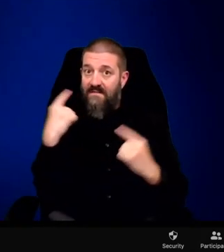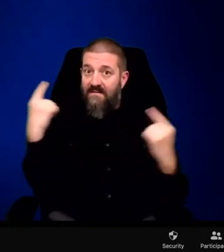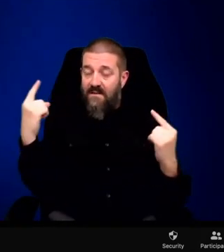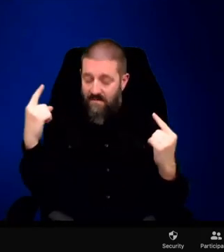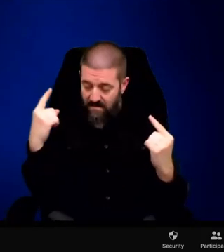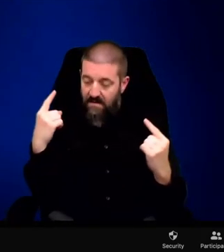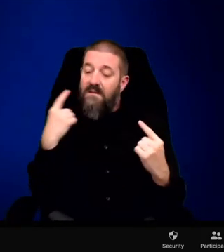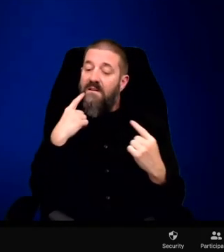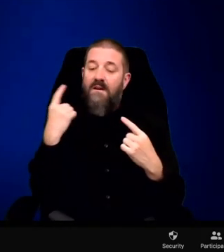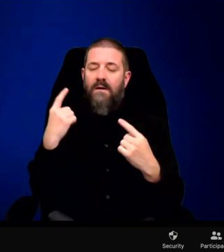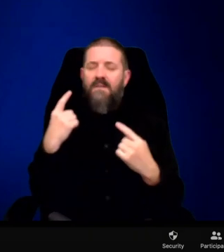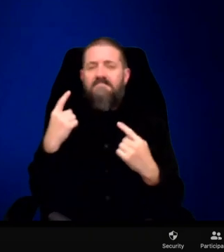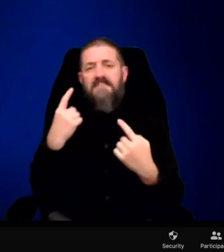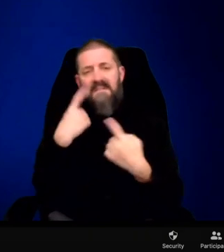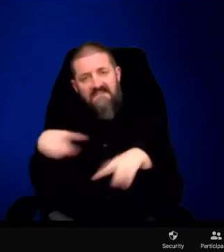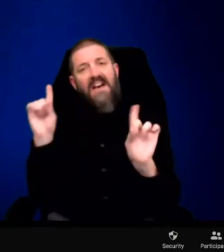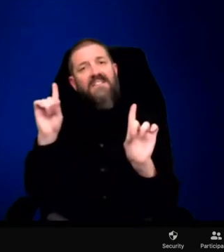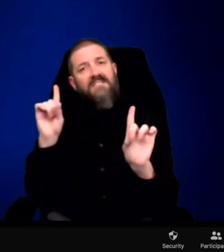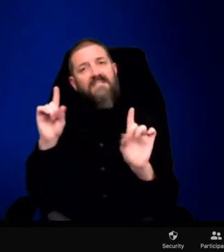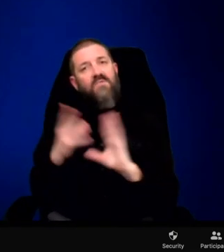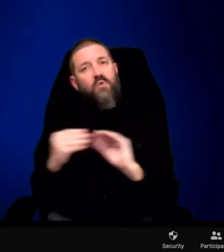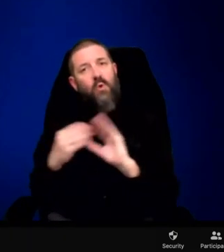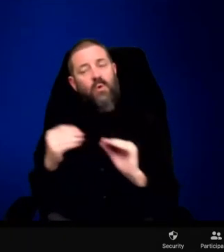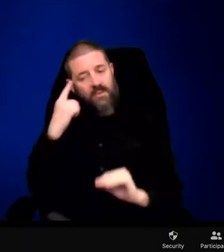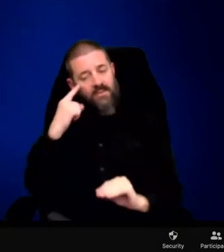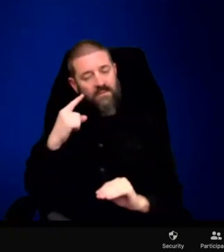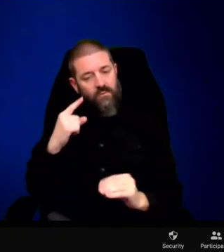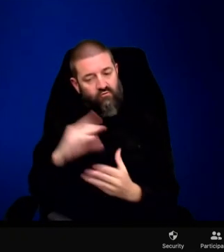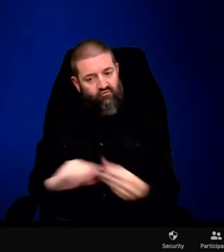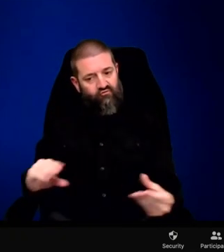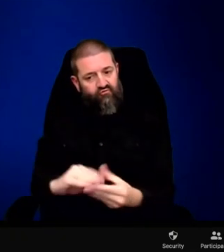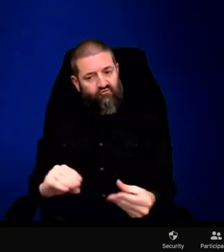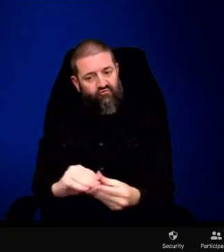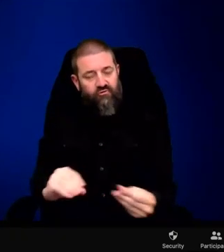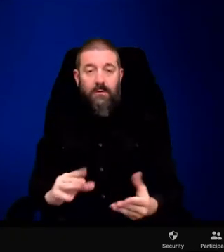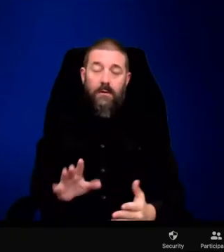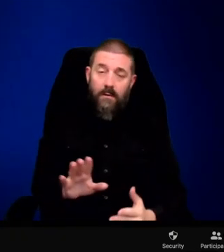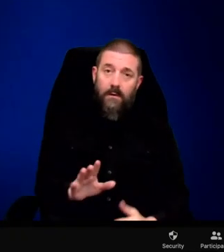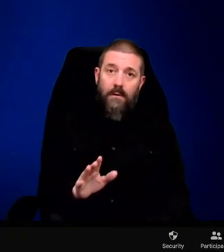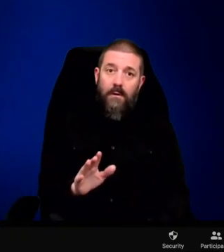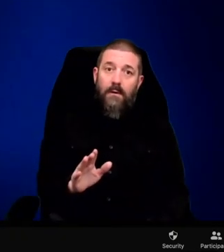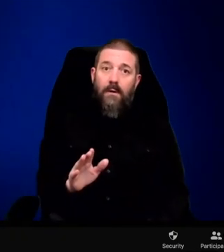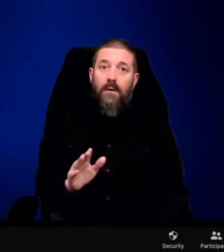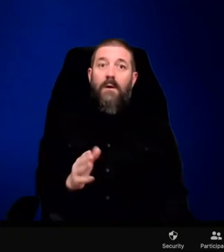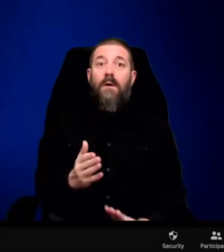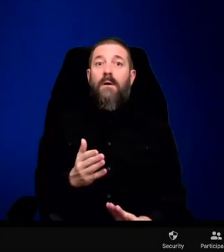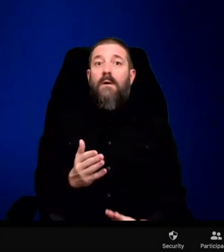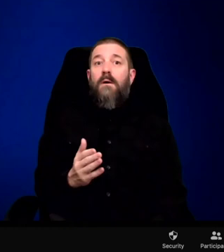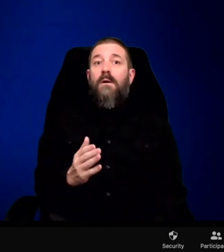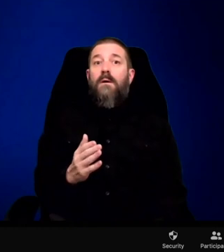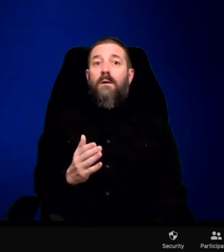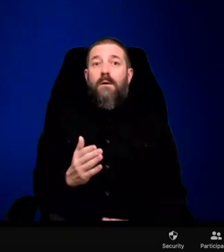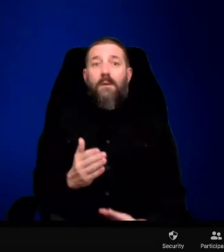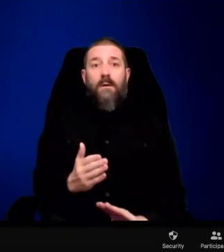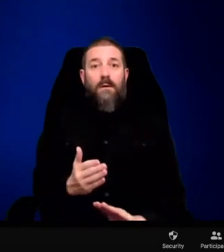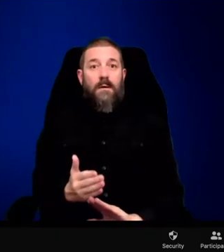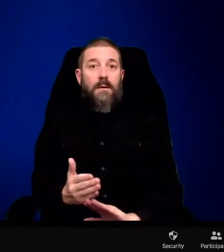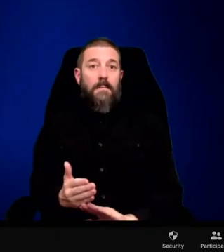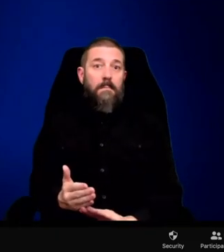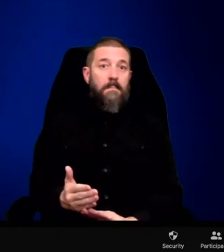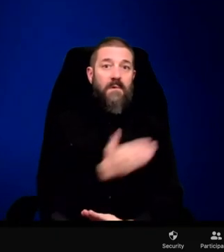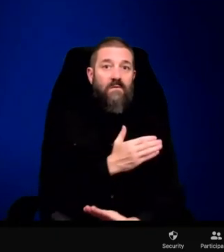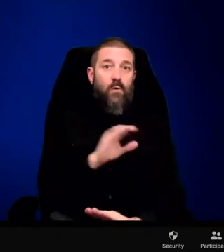off. You tell a story that you think would relate to the person. So I have a lot of respect for people that are ethical hunters.